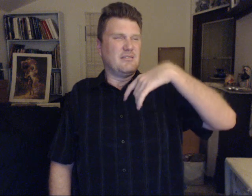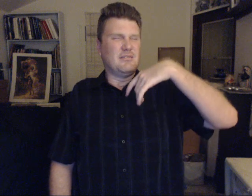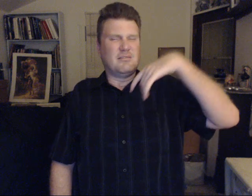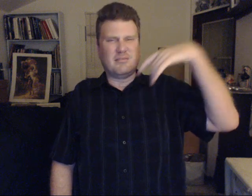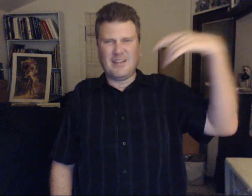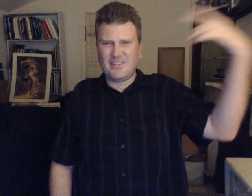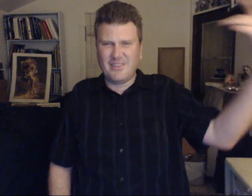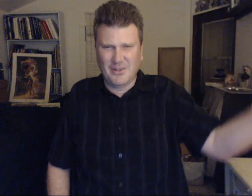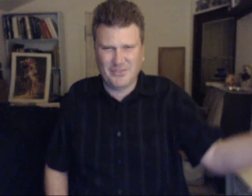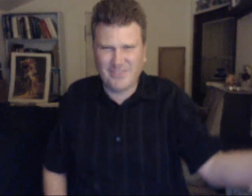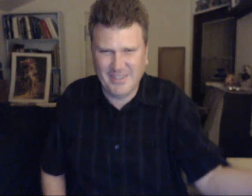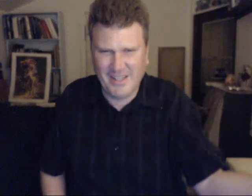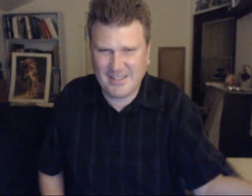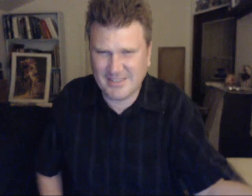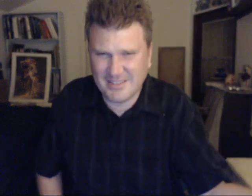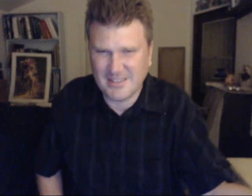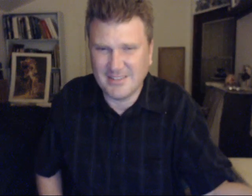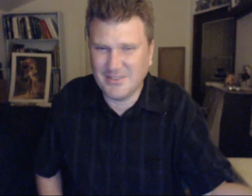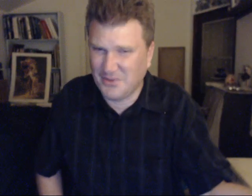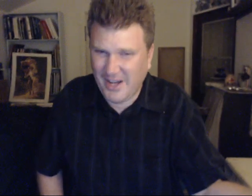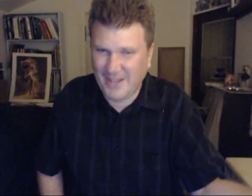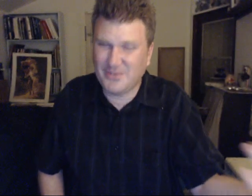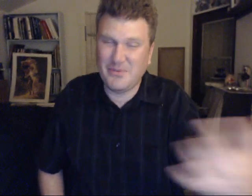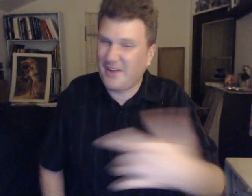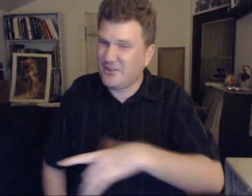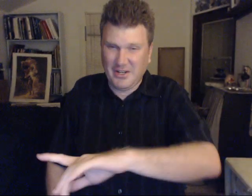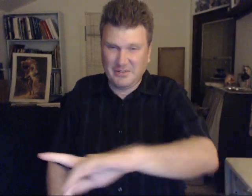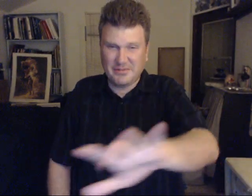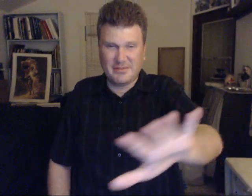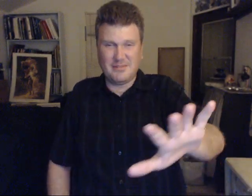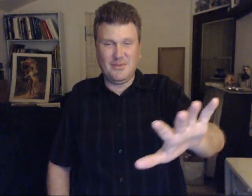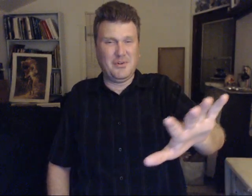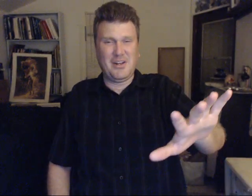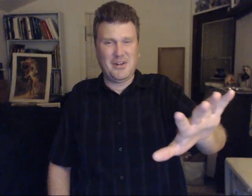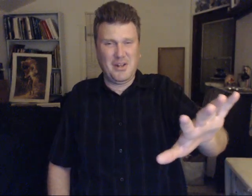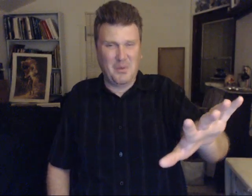Not to say you don't see that. You do not. You've had enough. You don't have it anymore.